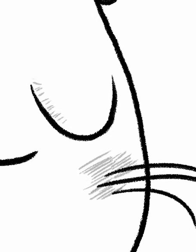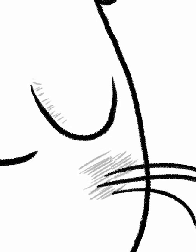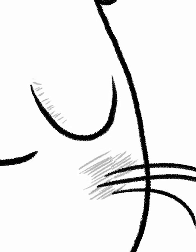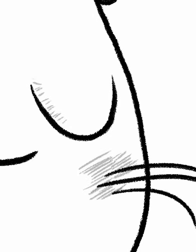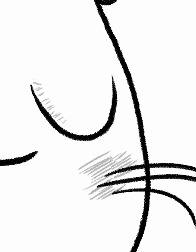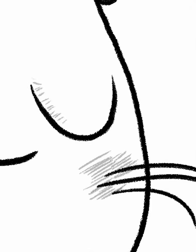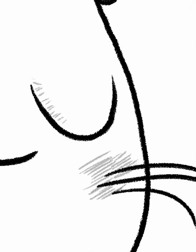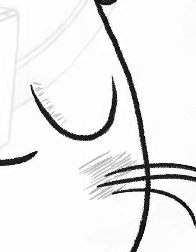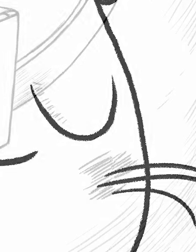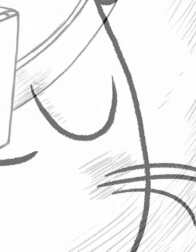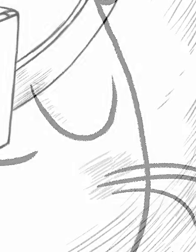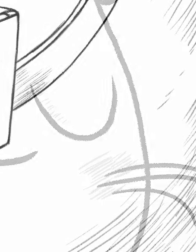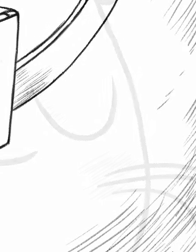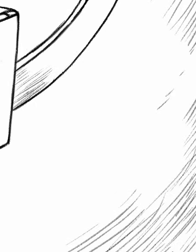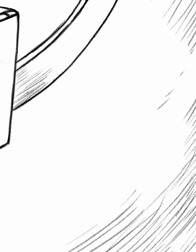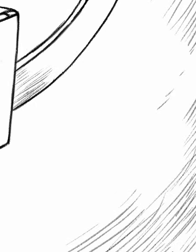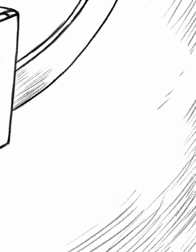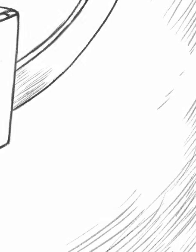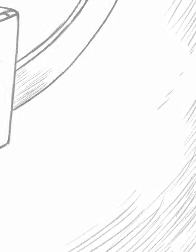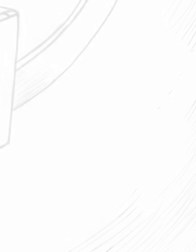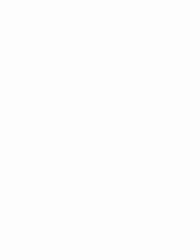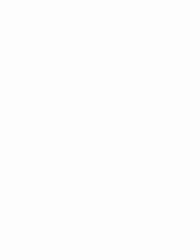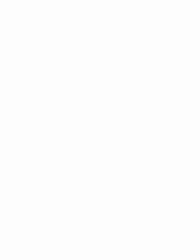be God As soon asimos